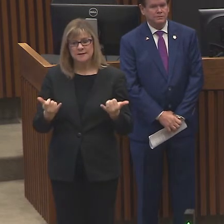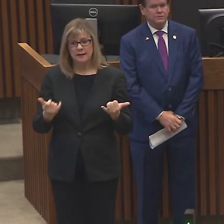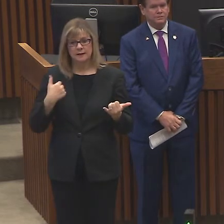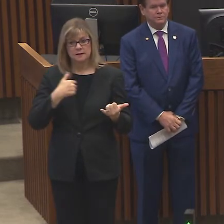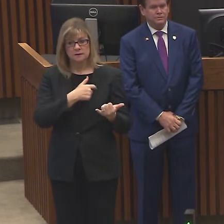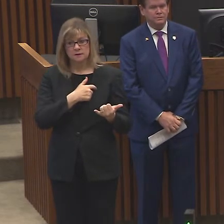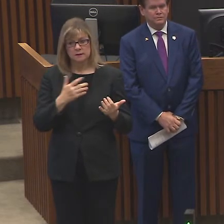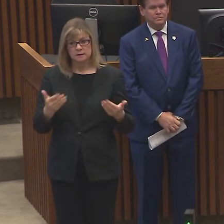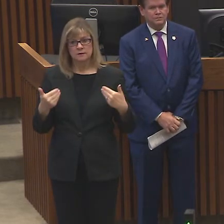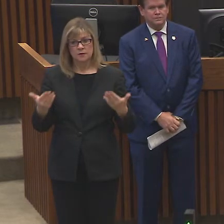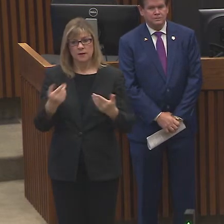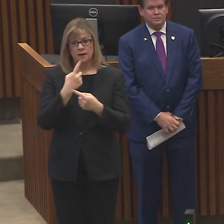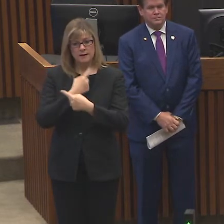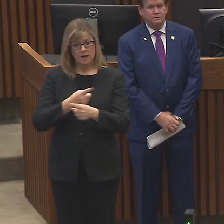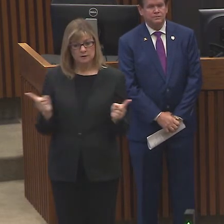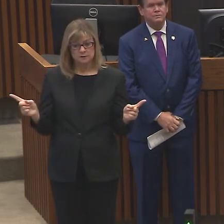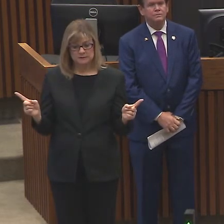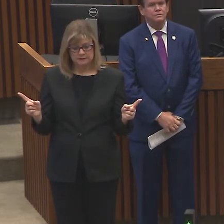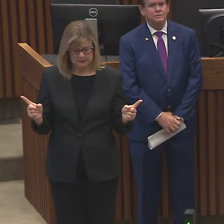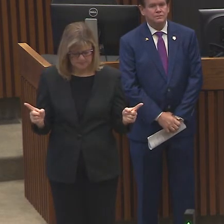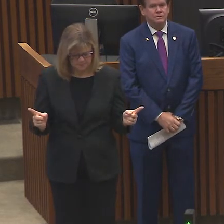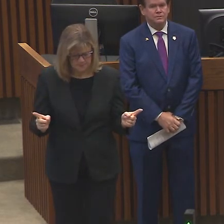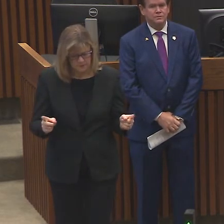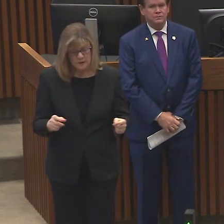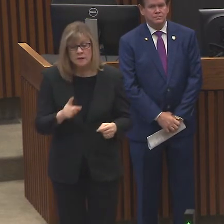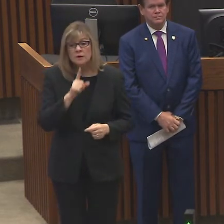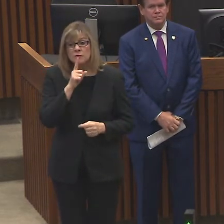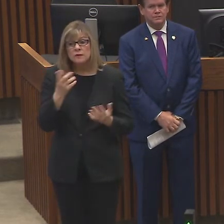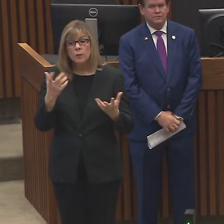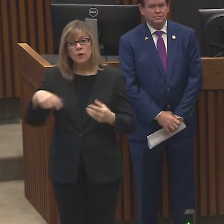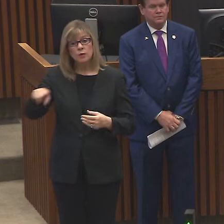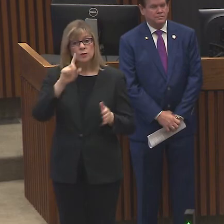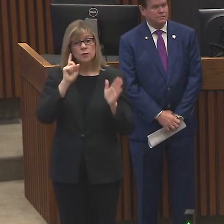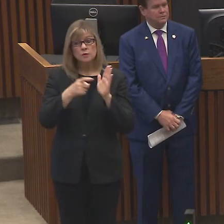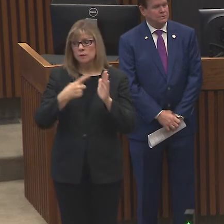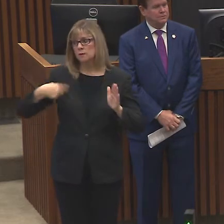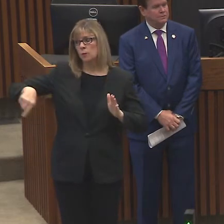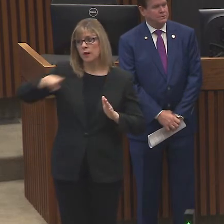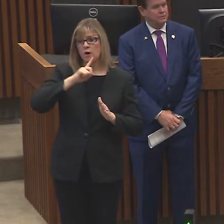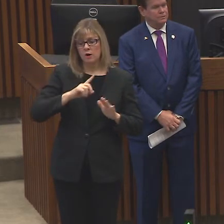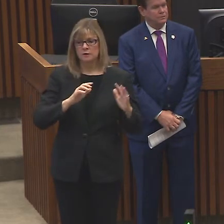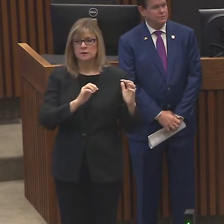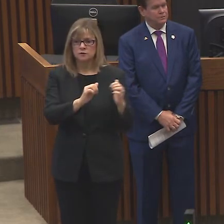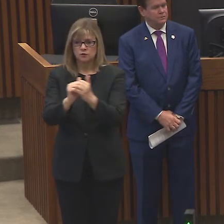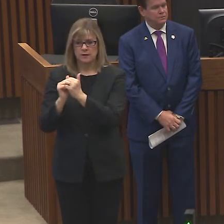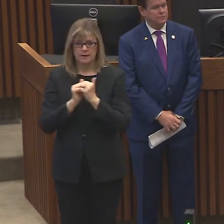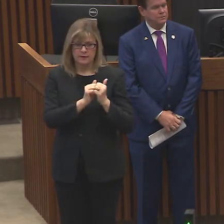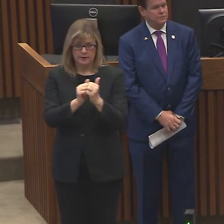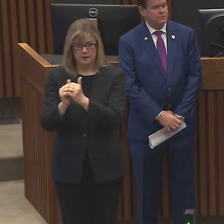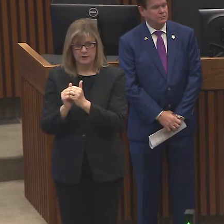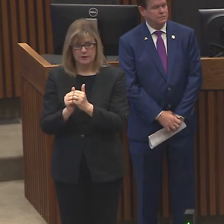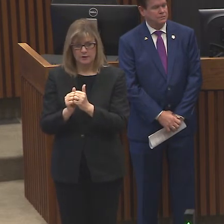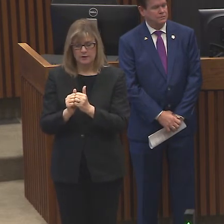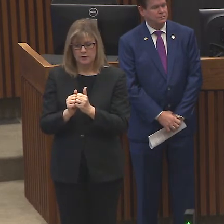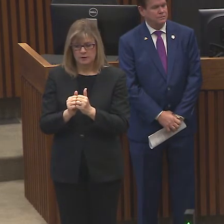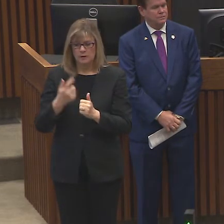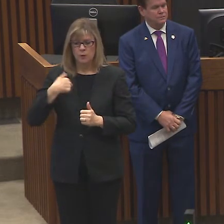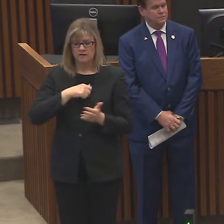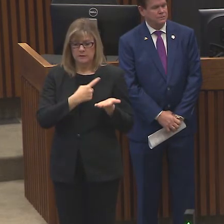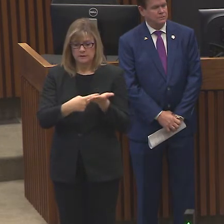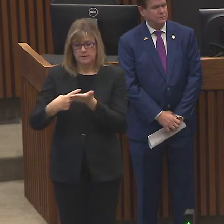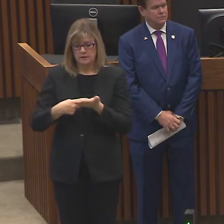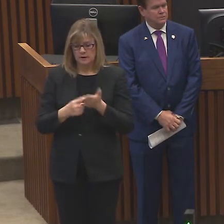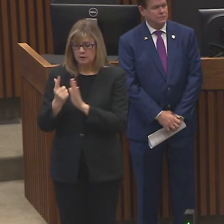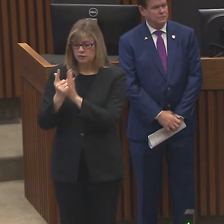next announcement and what I want you to really notice is that we are together. We have been talking, our attorneys have been working together